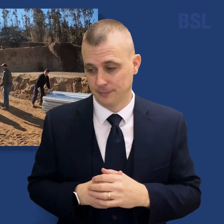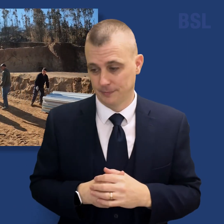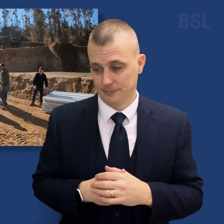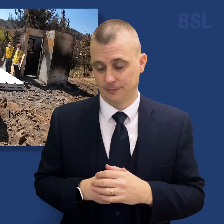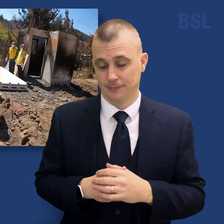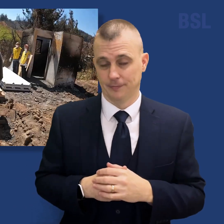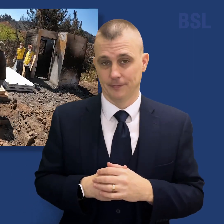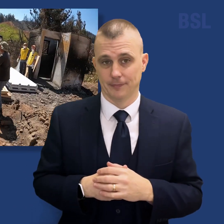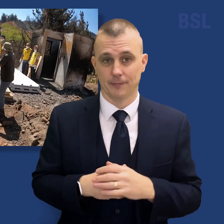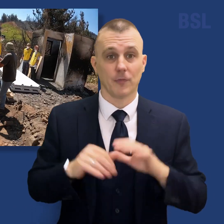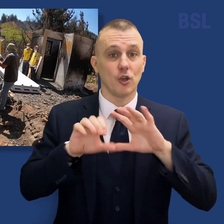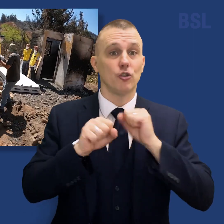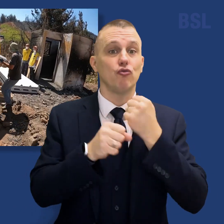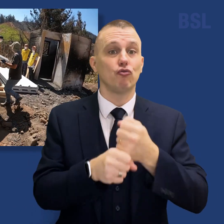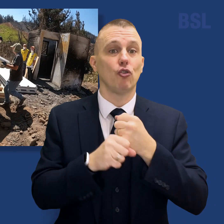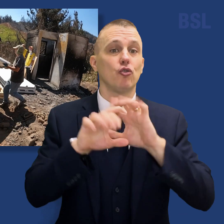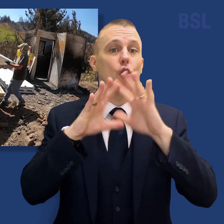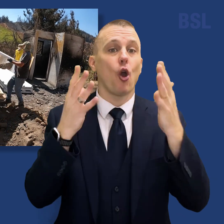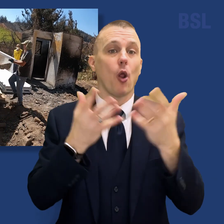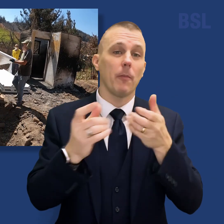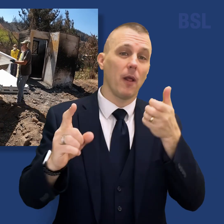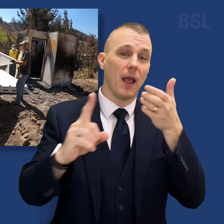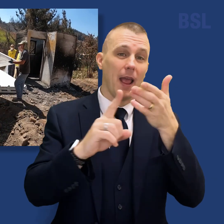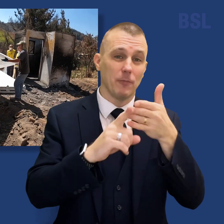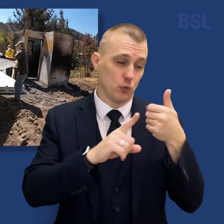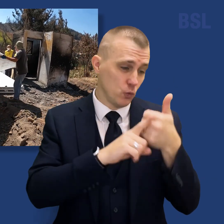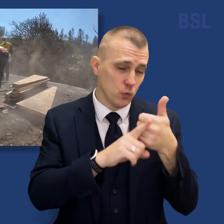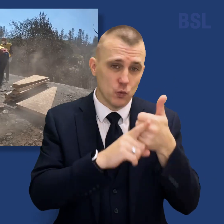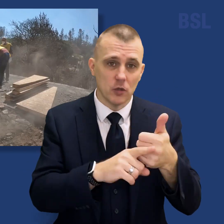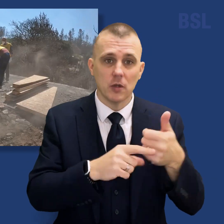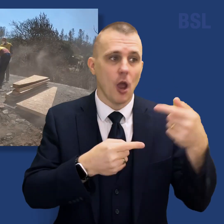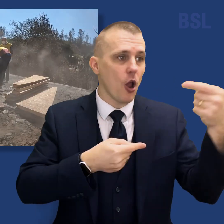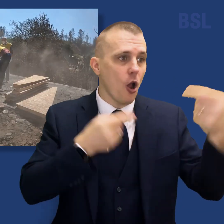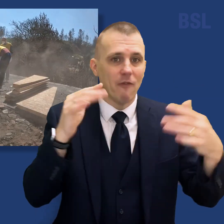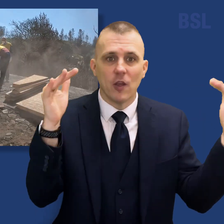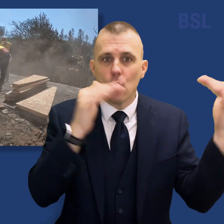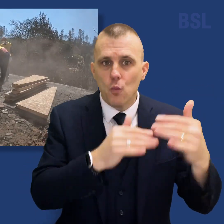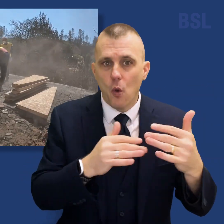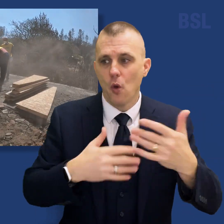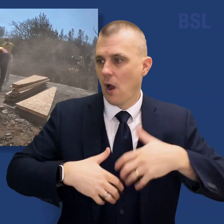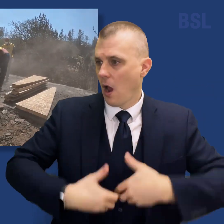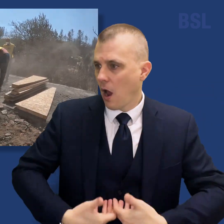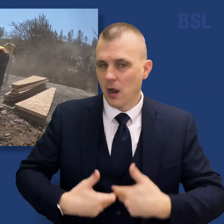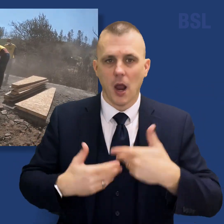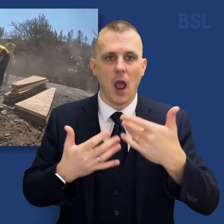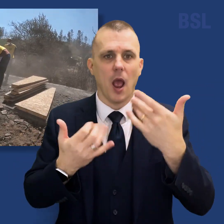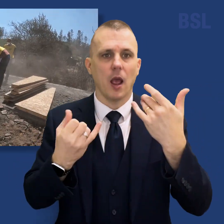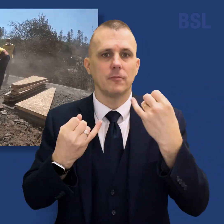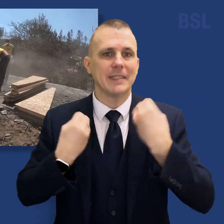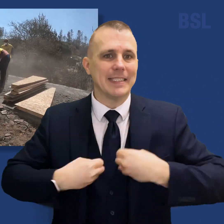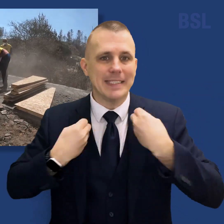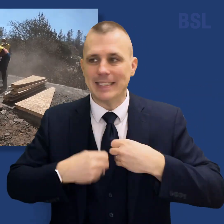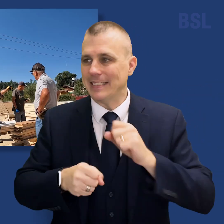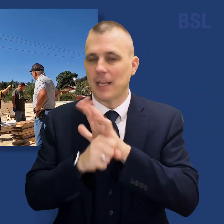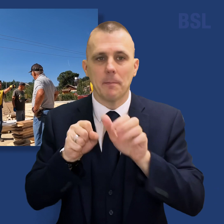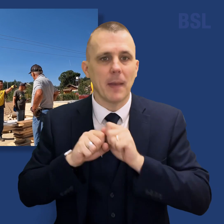has a global mission to assist where it can with the challenges of conflict, hunger, disease, poverty, pandemics and